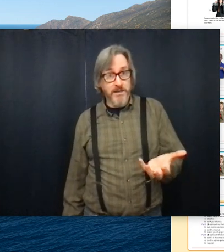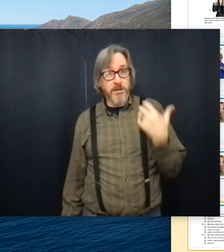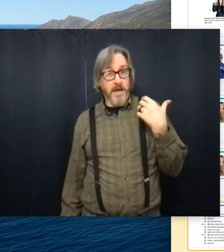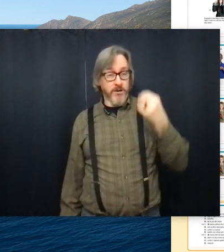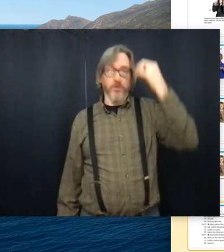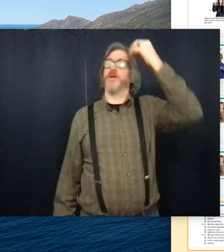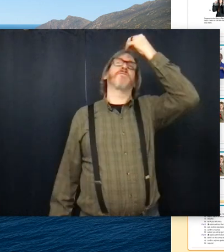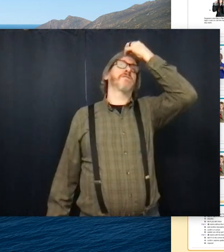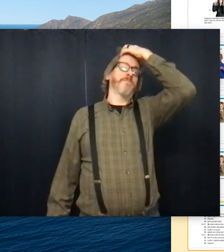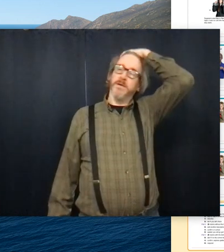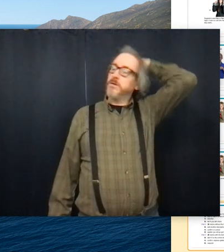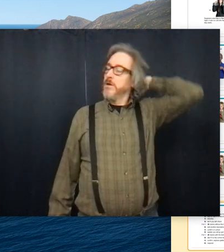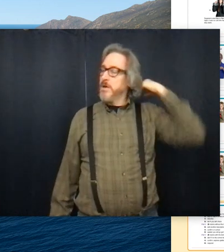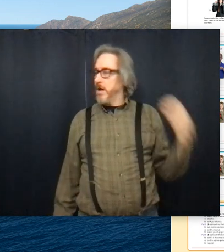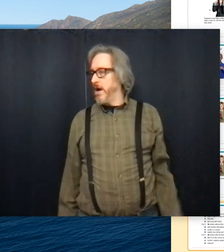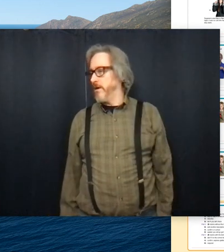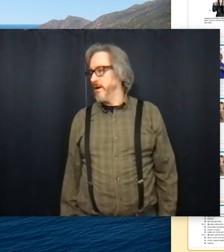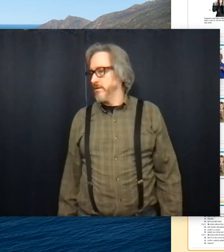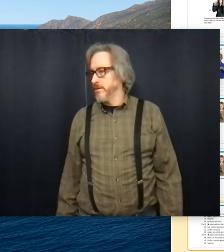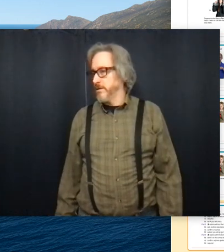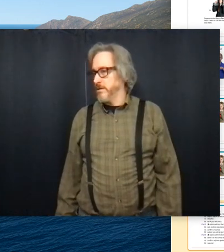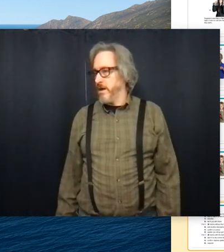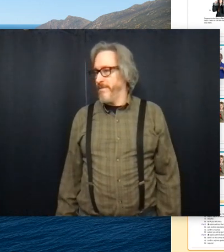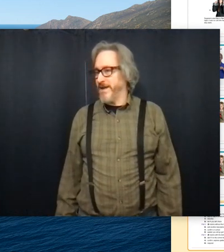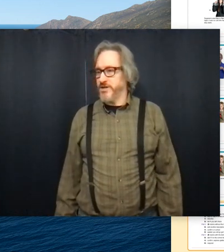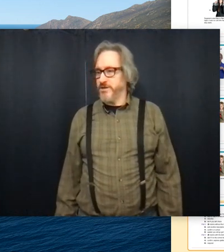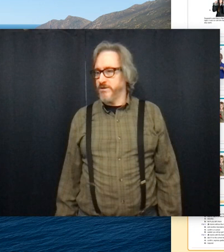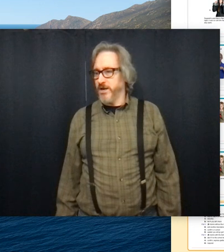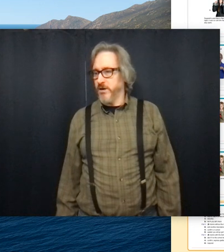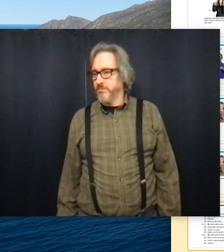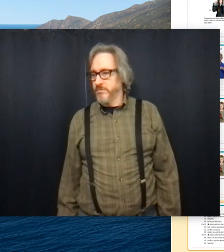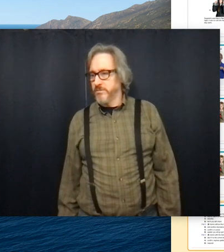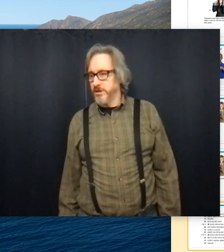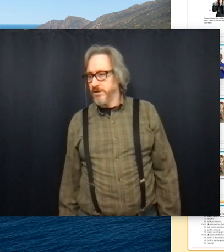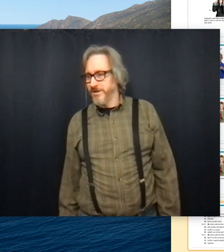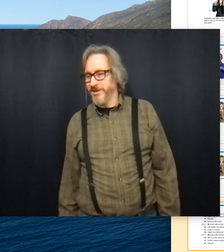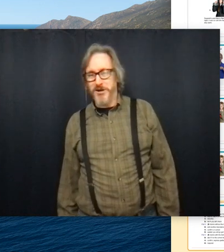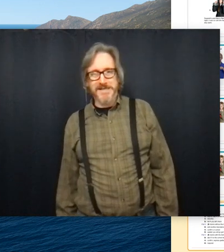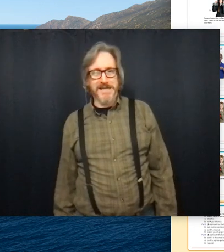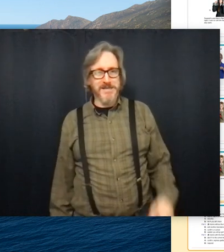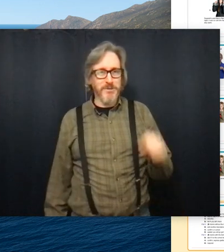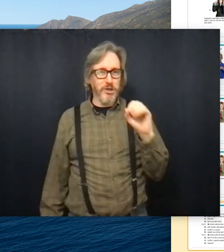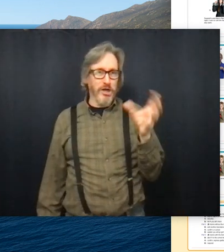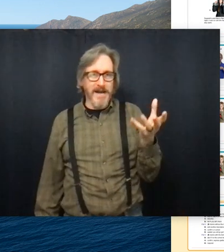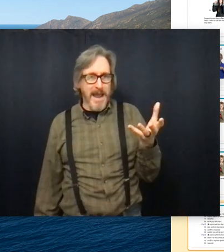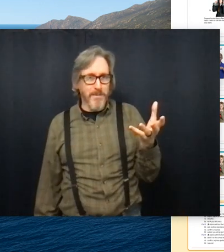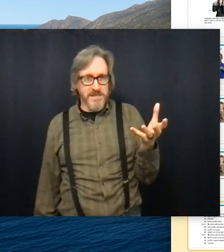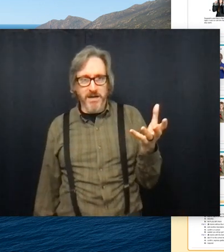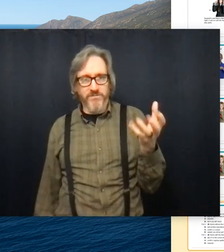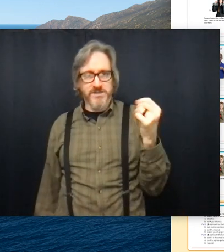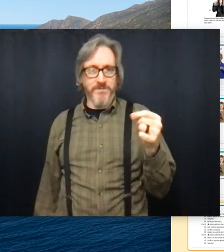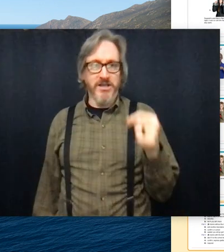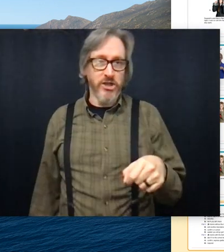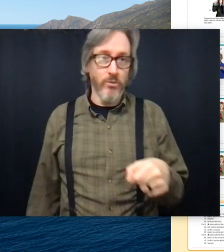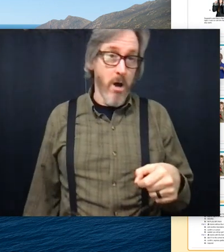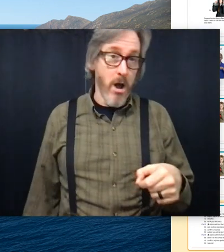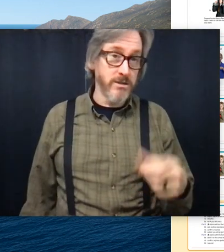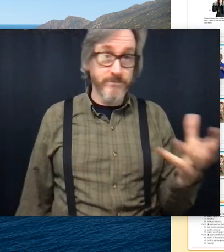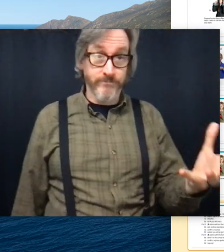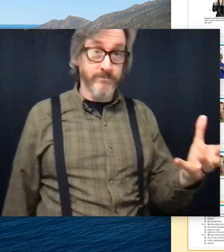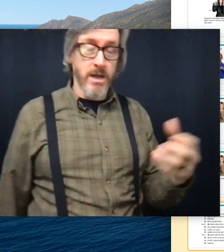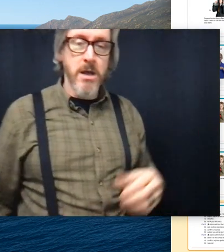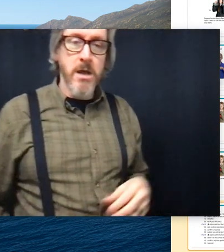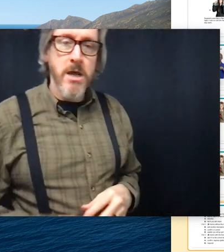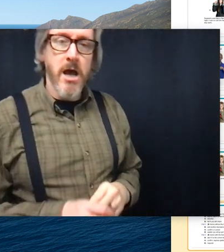something and are looking for something, uh, imagine, you know, you're asking someone to look on Amazon for something that you